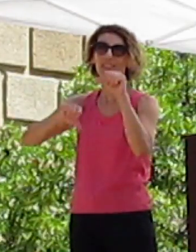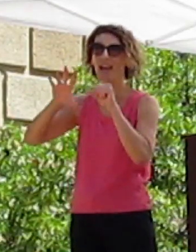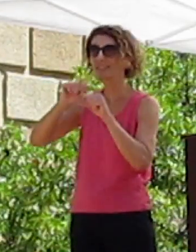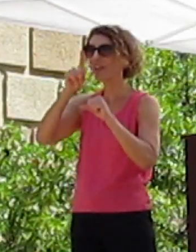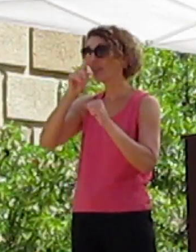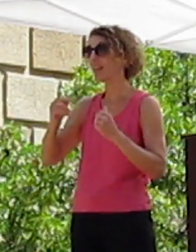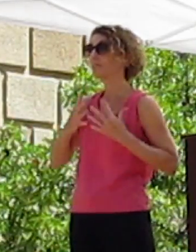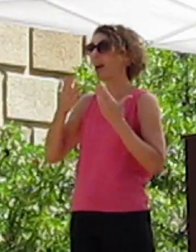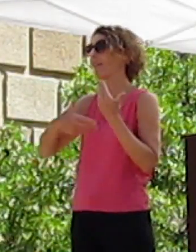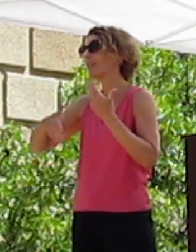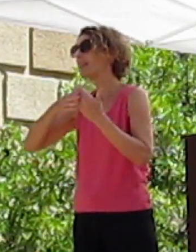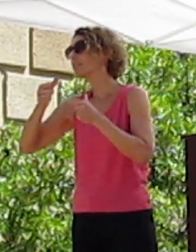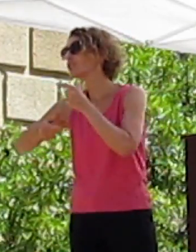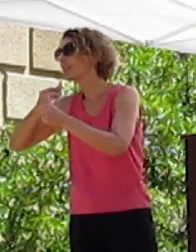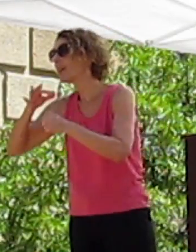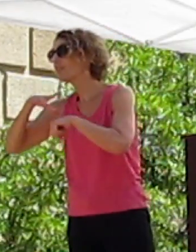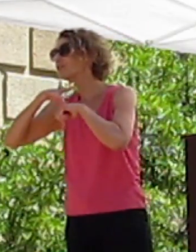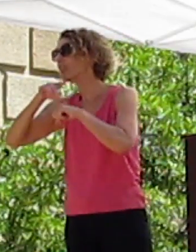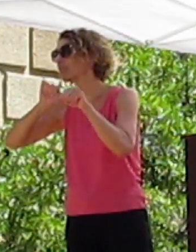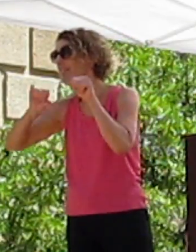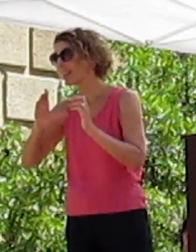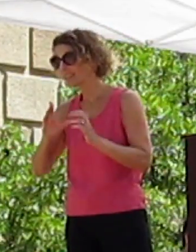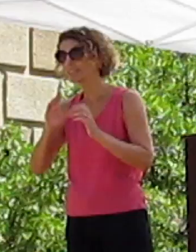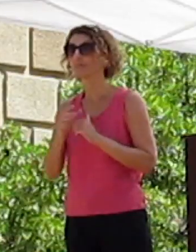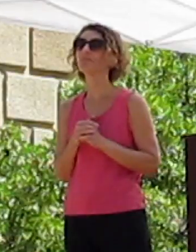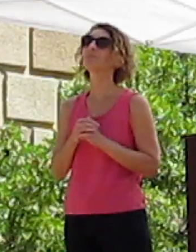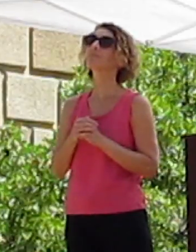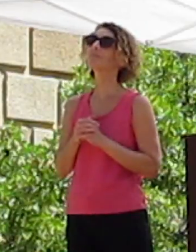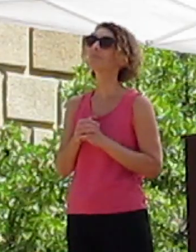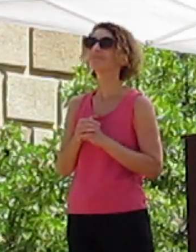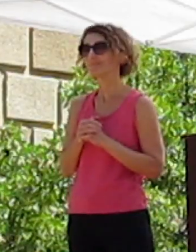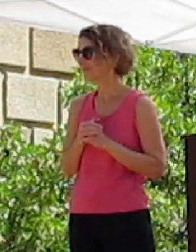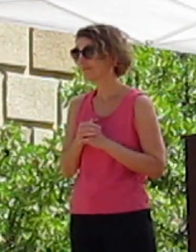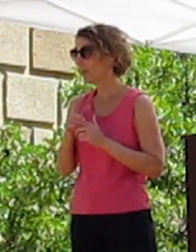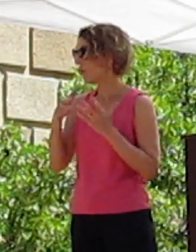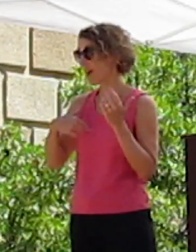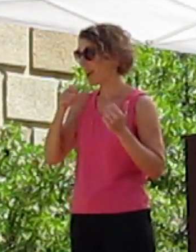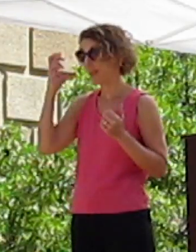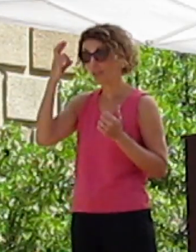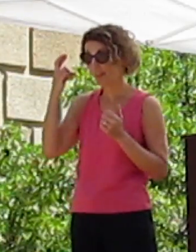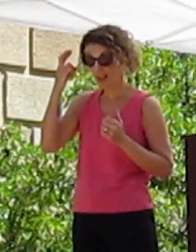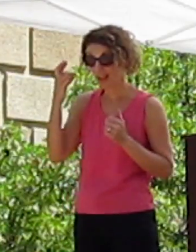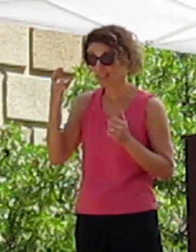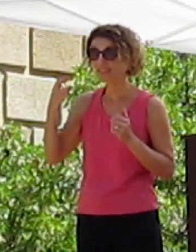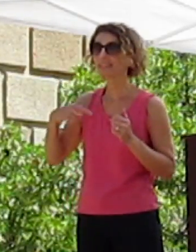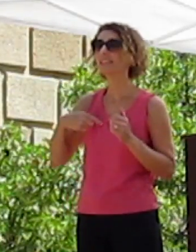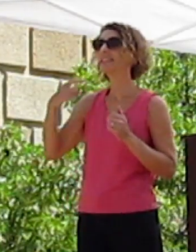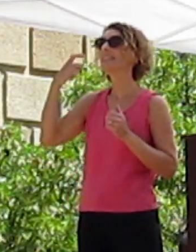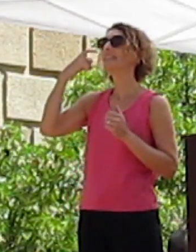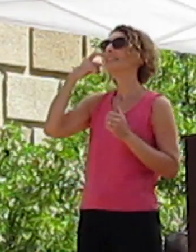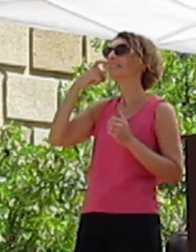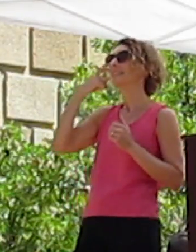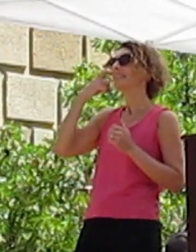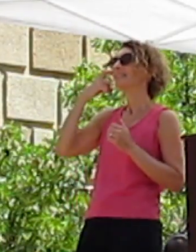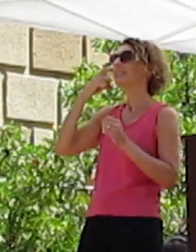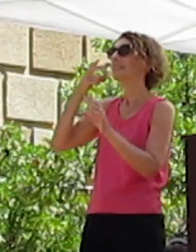generation of geoscientists. What I didn't realize was that I had just stepped into one of the world's